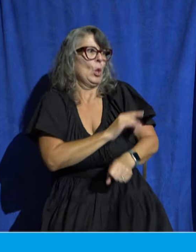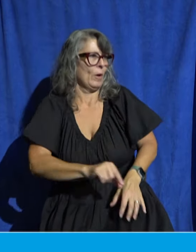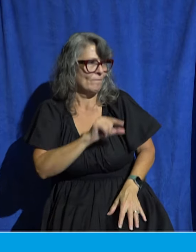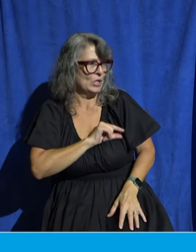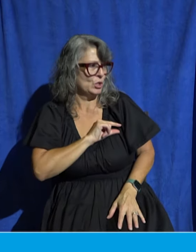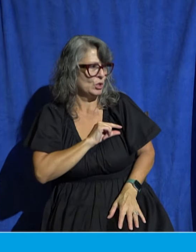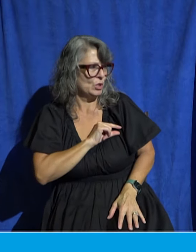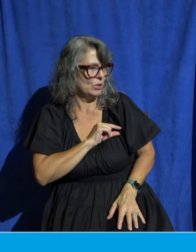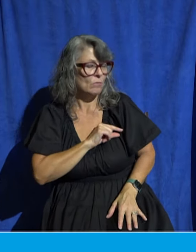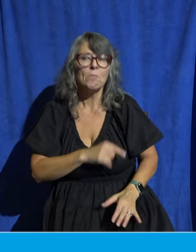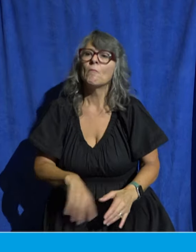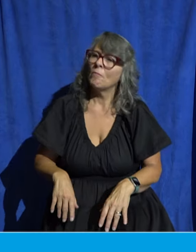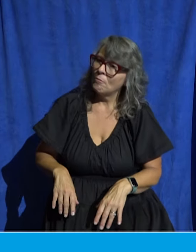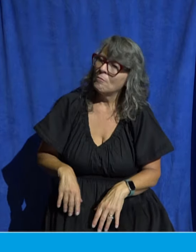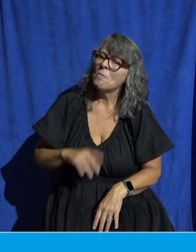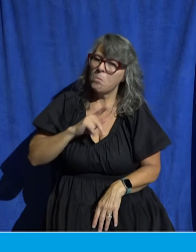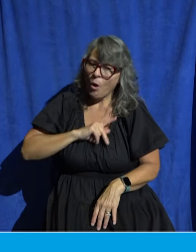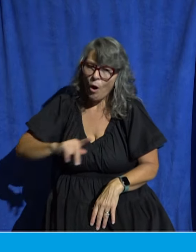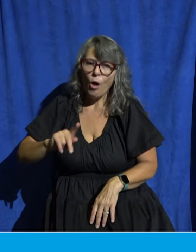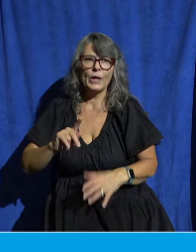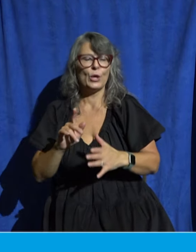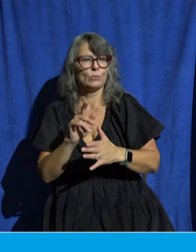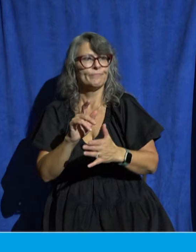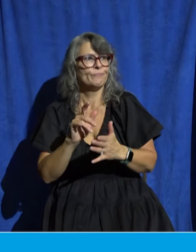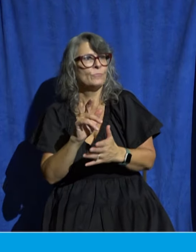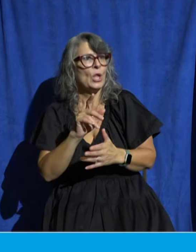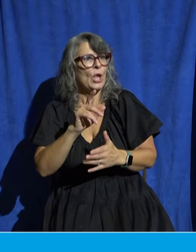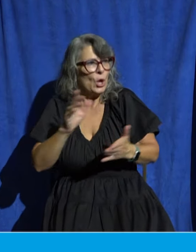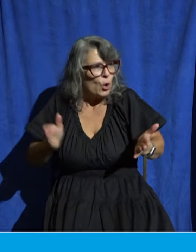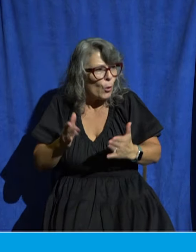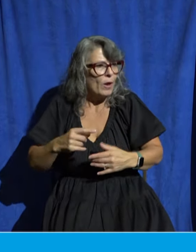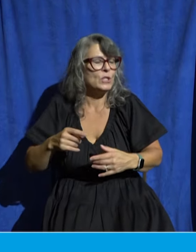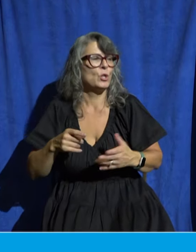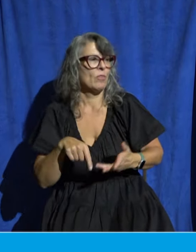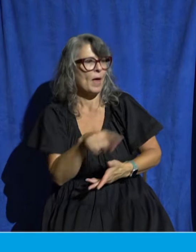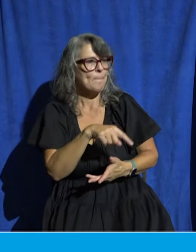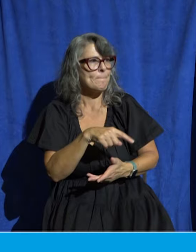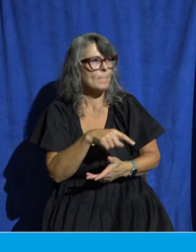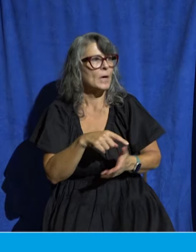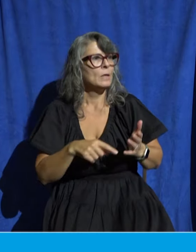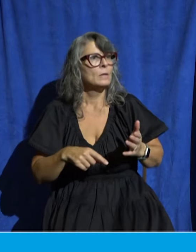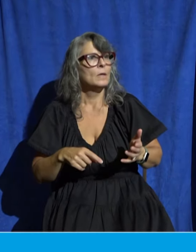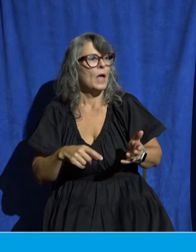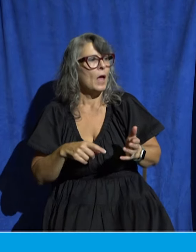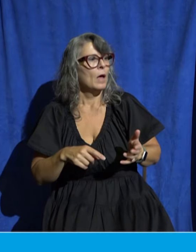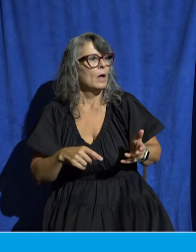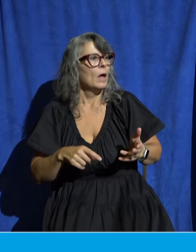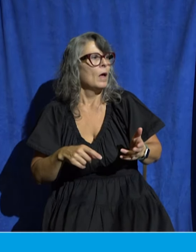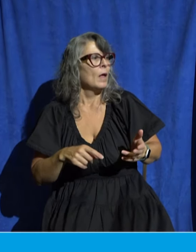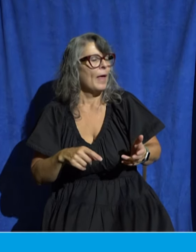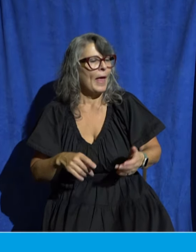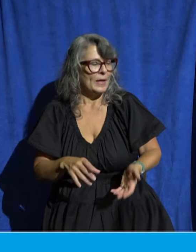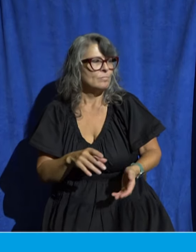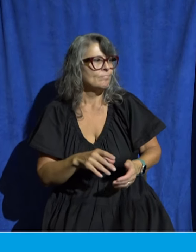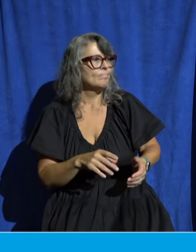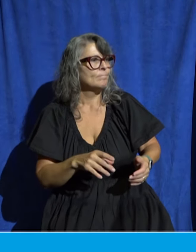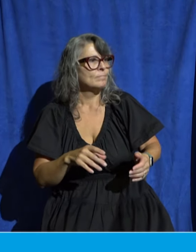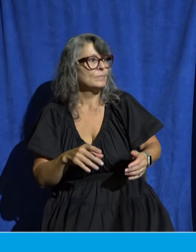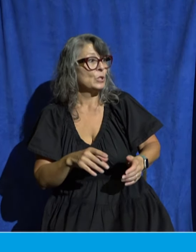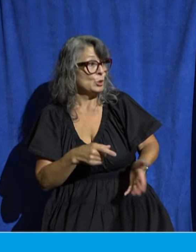Paul's encouraging this church by pointing out the spiritual fruit that's evident in their lives and not only is that